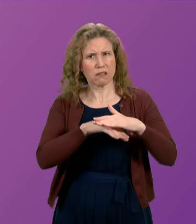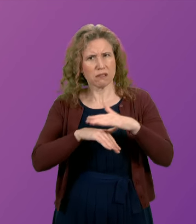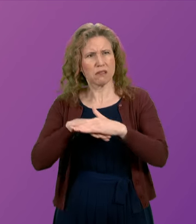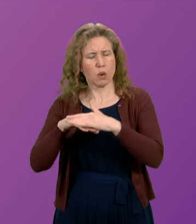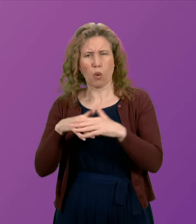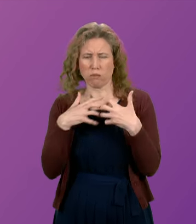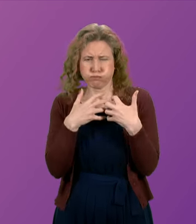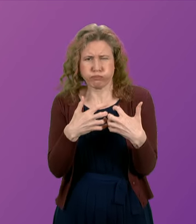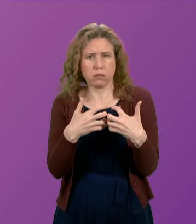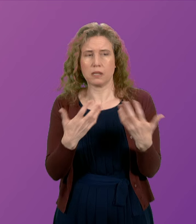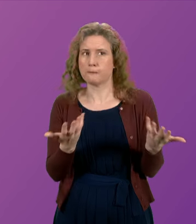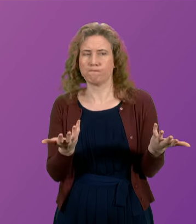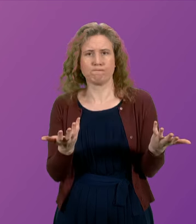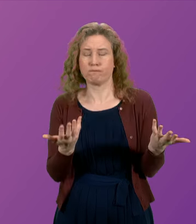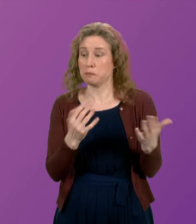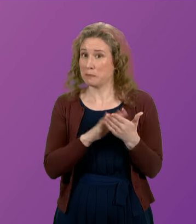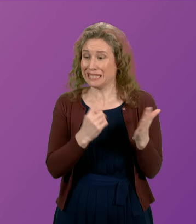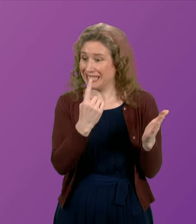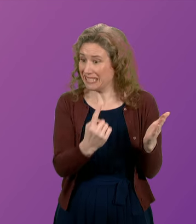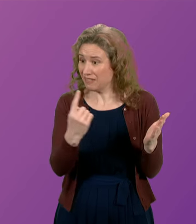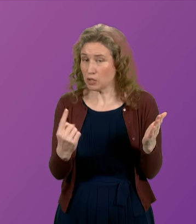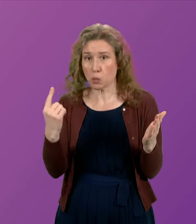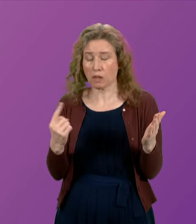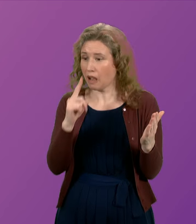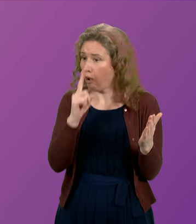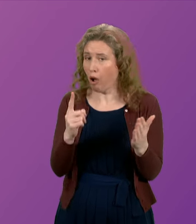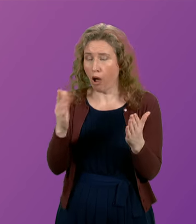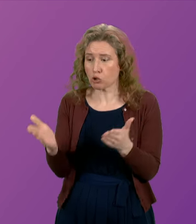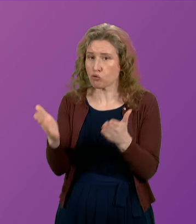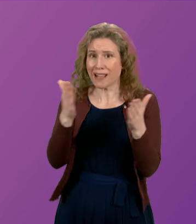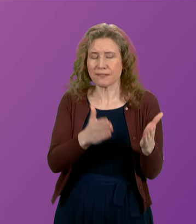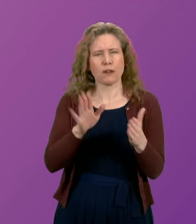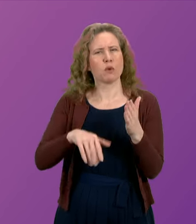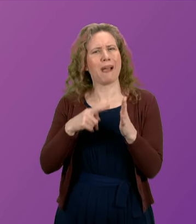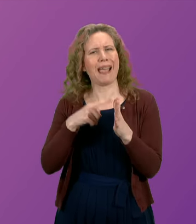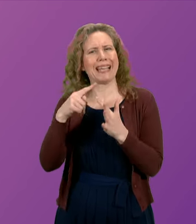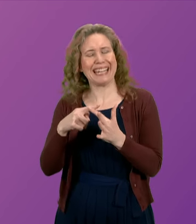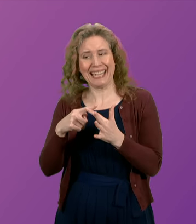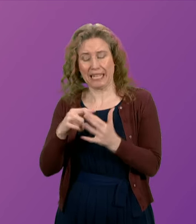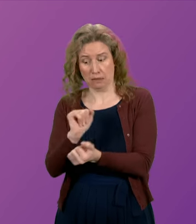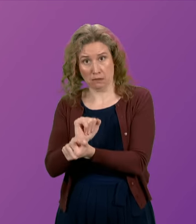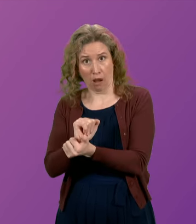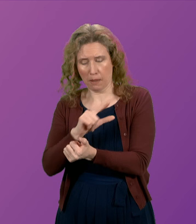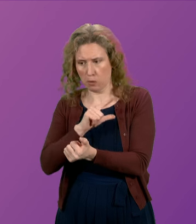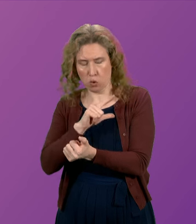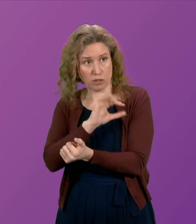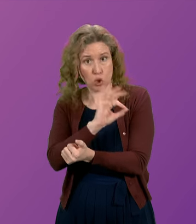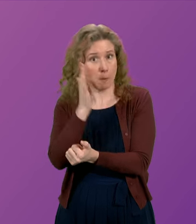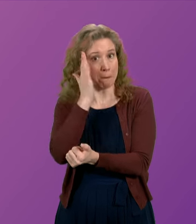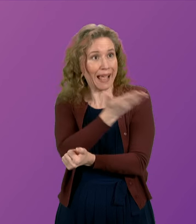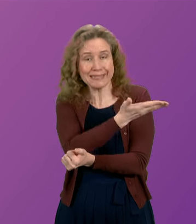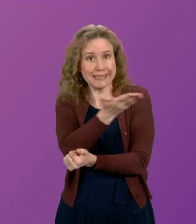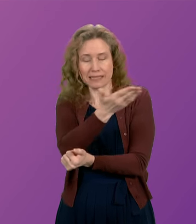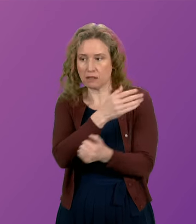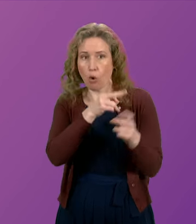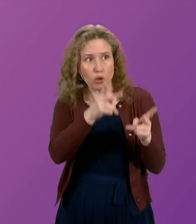of congestion that individuals are not able to be transferred from accident and emergency into wider